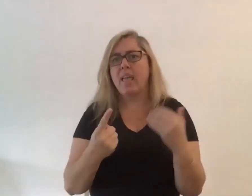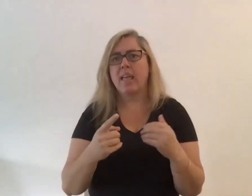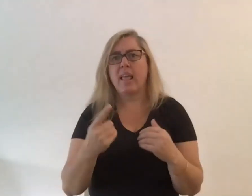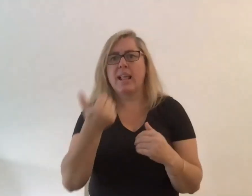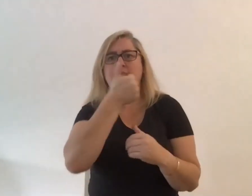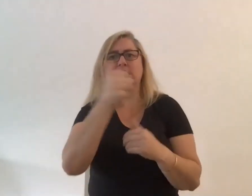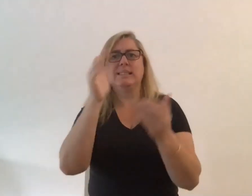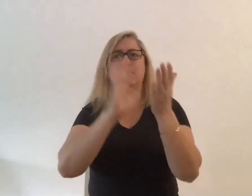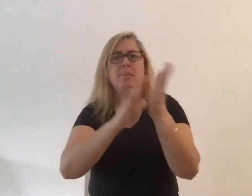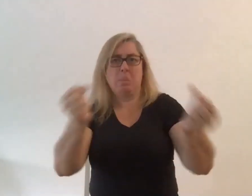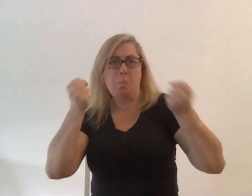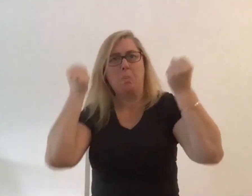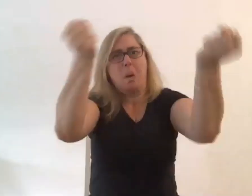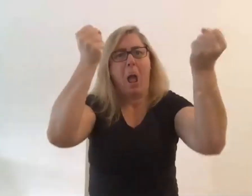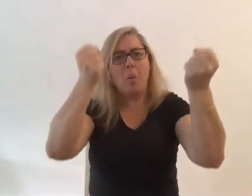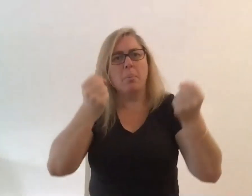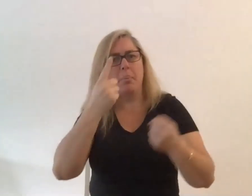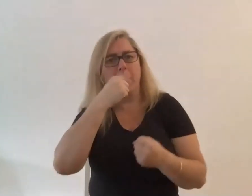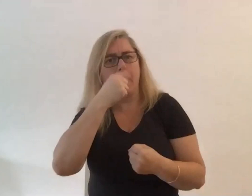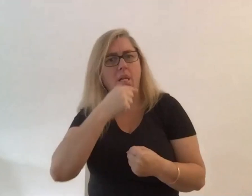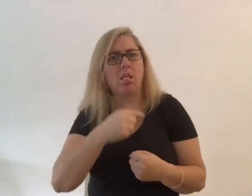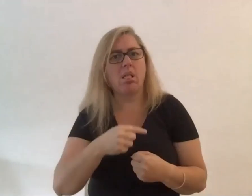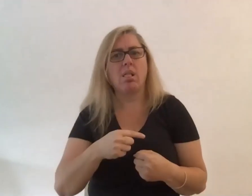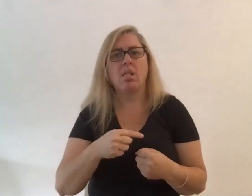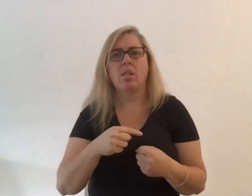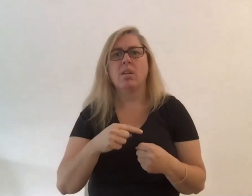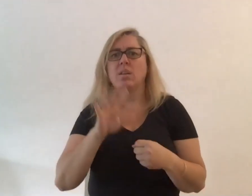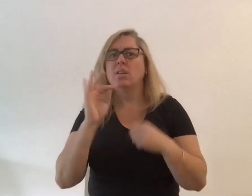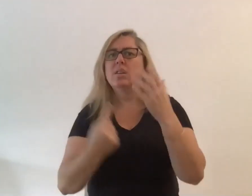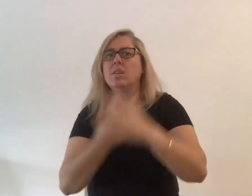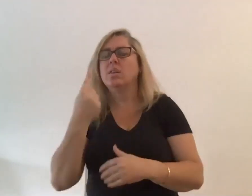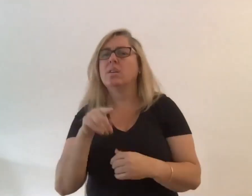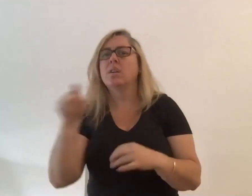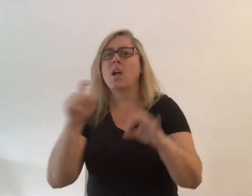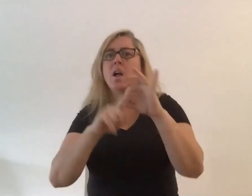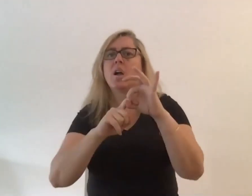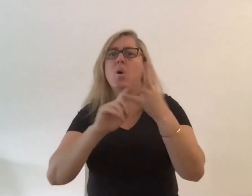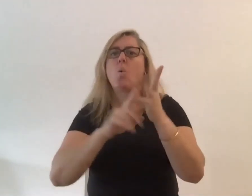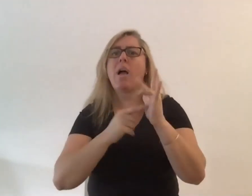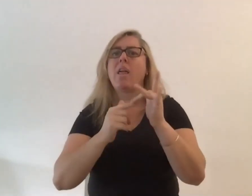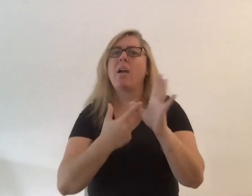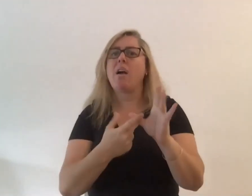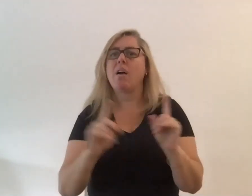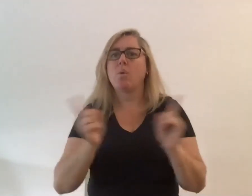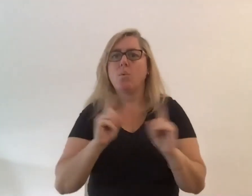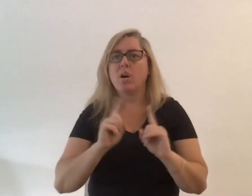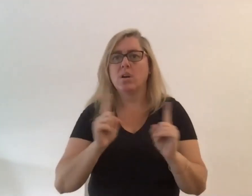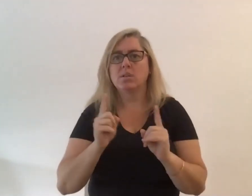being slammed against the wall so i thought well qualia also brings to the it's a